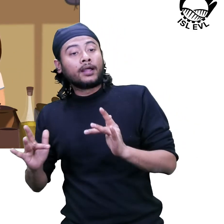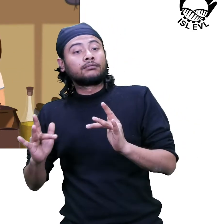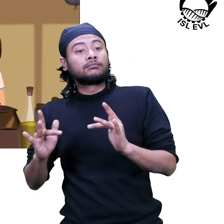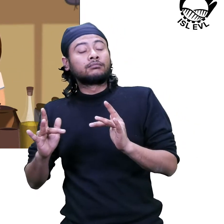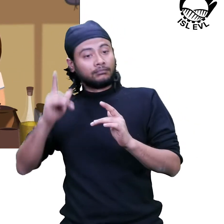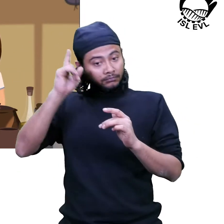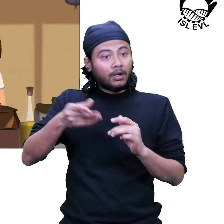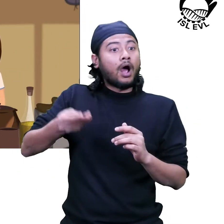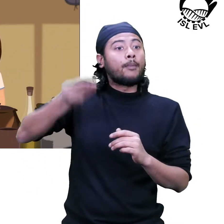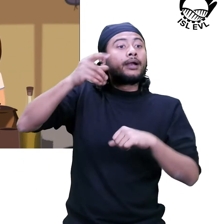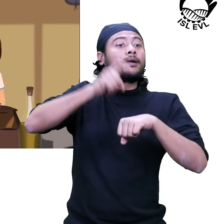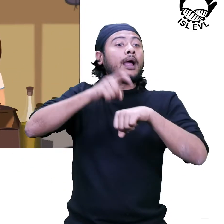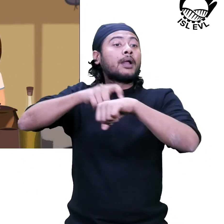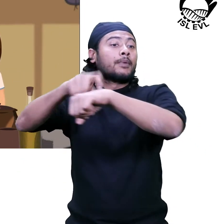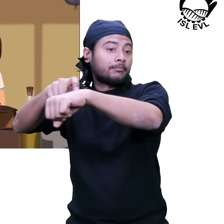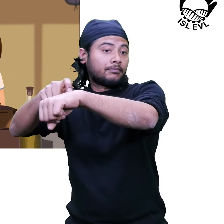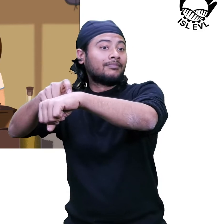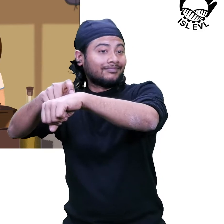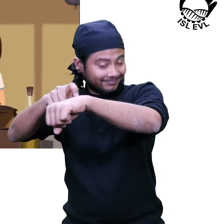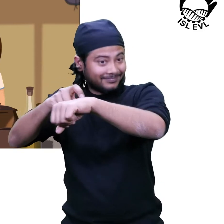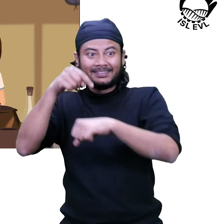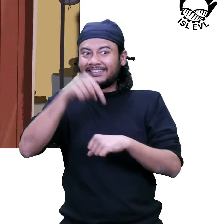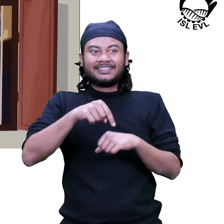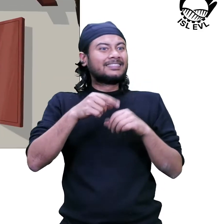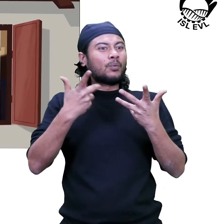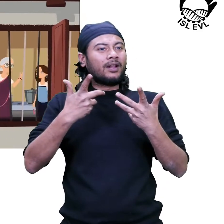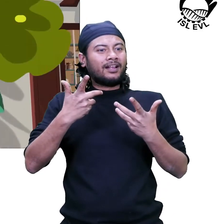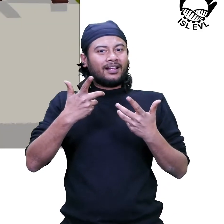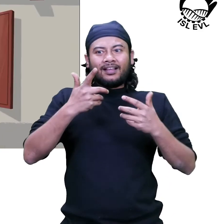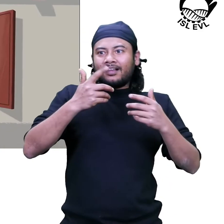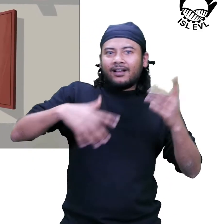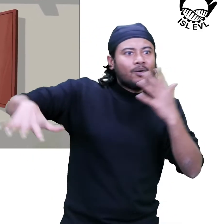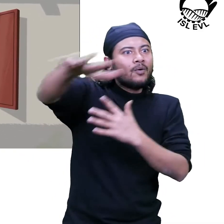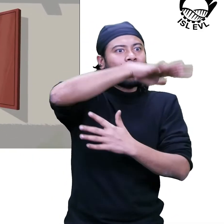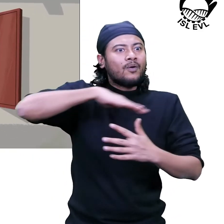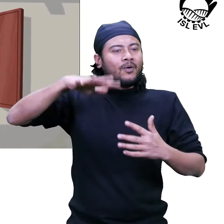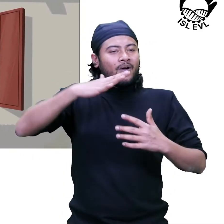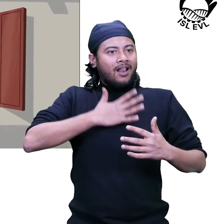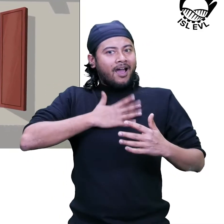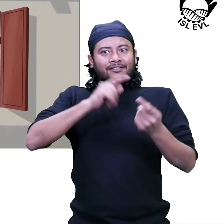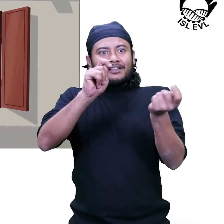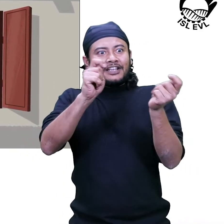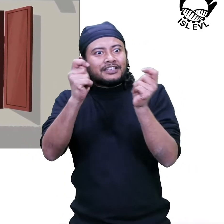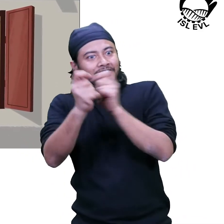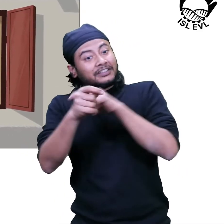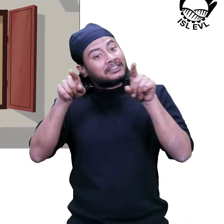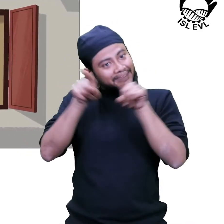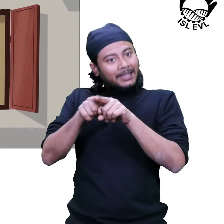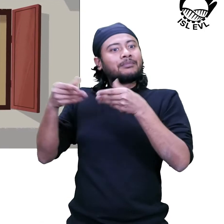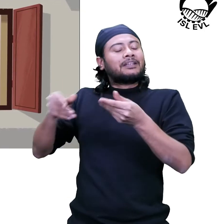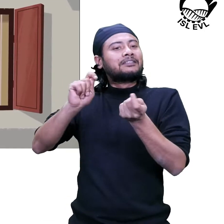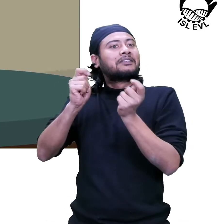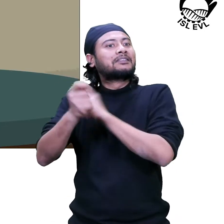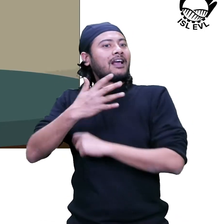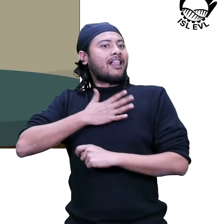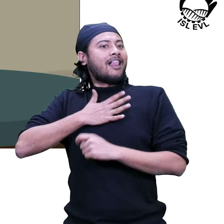regularly. I told you, it's a dynamic living document, just like the constitution of our